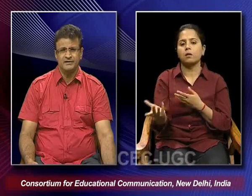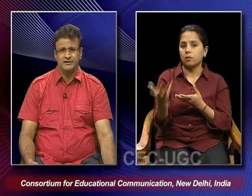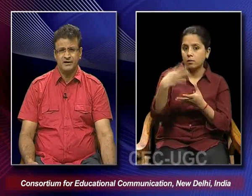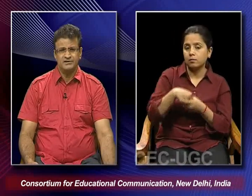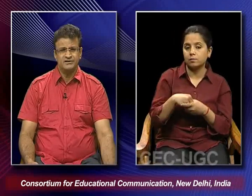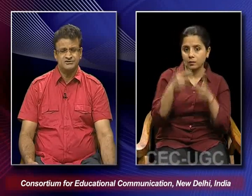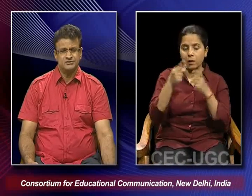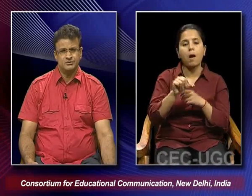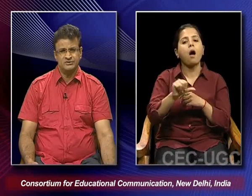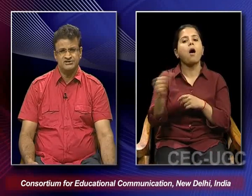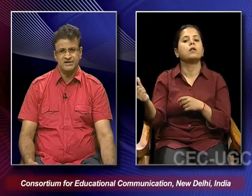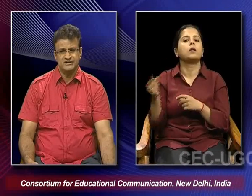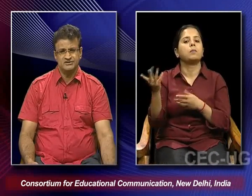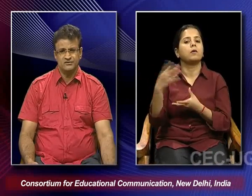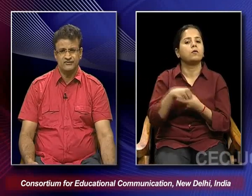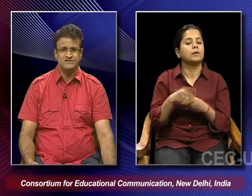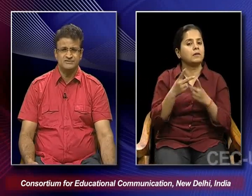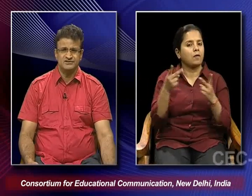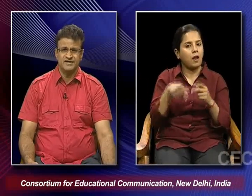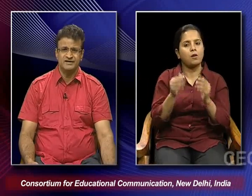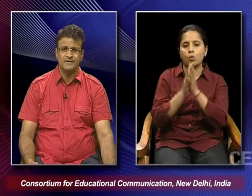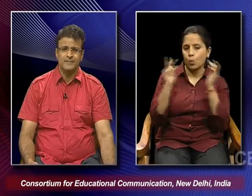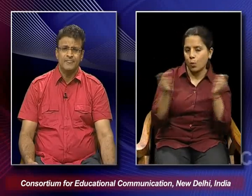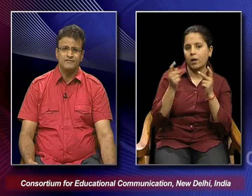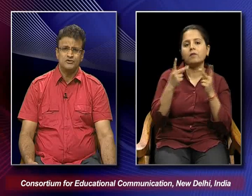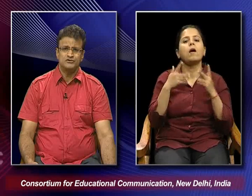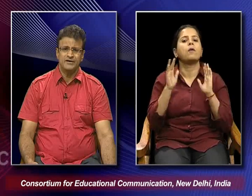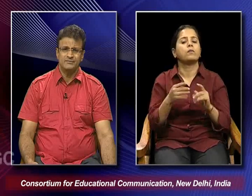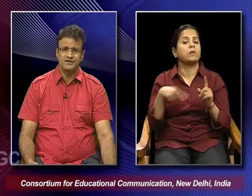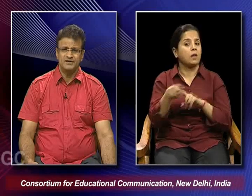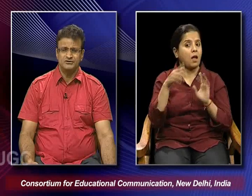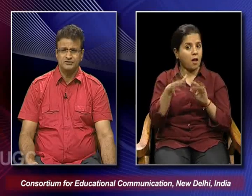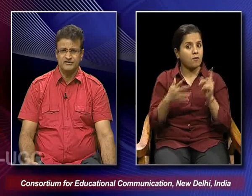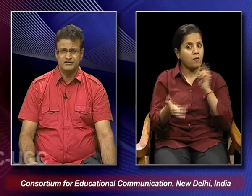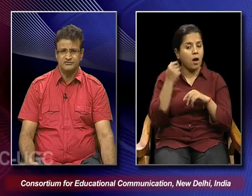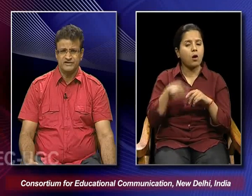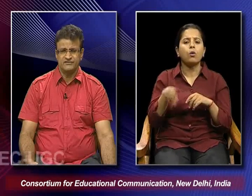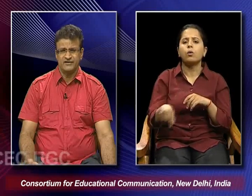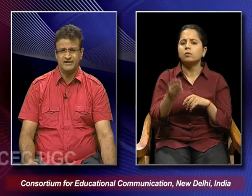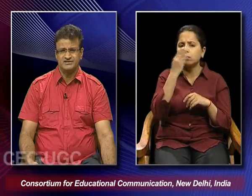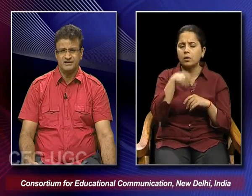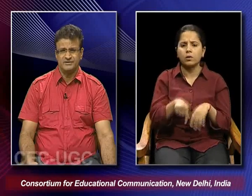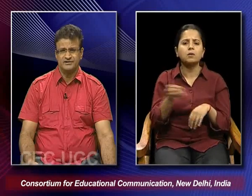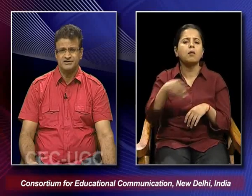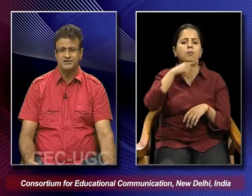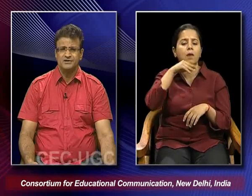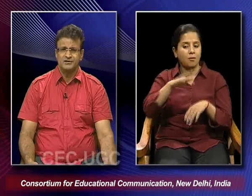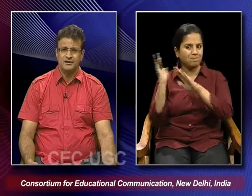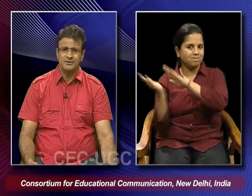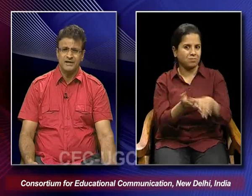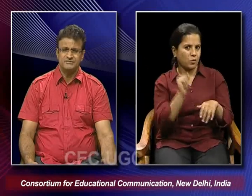others to these kinds of festivals. And we also find Bakarid or the Feast of Sacrifice celebrates